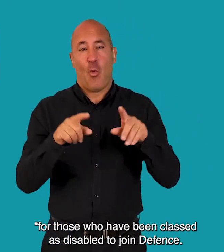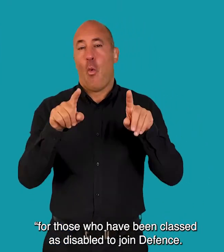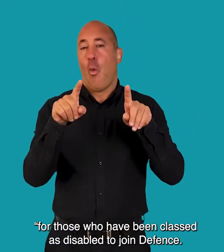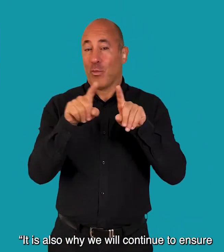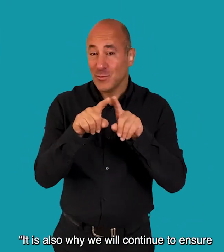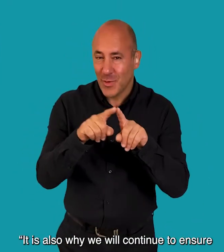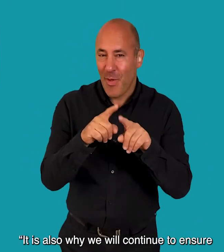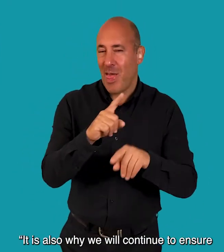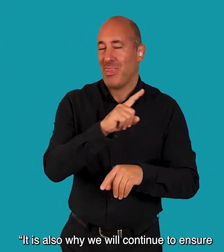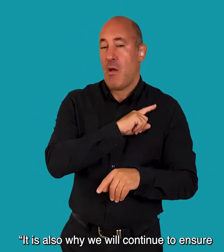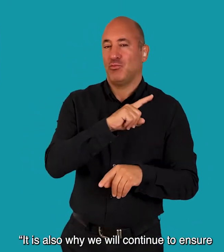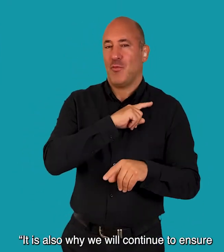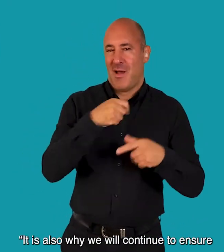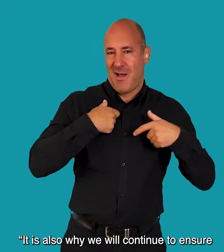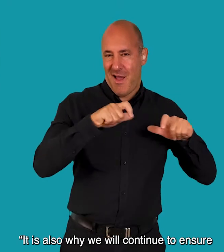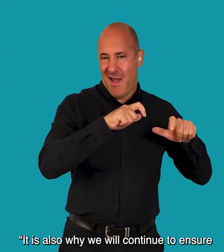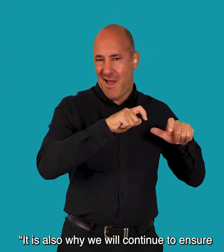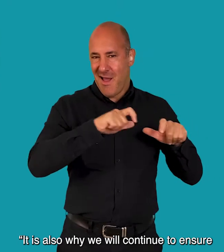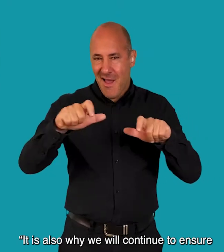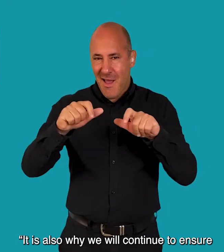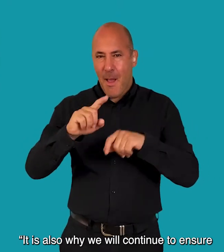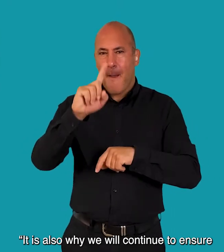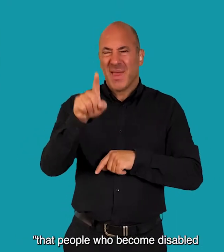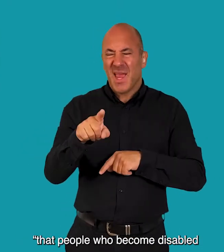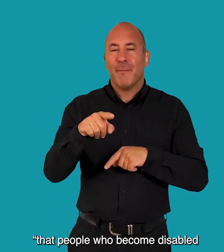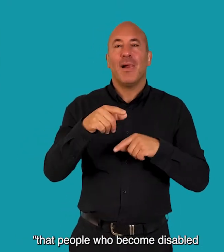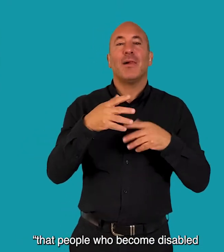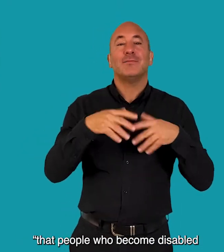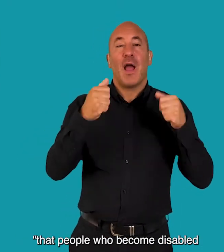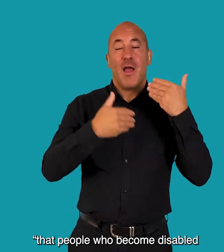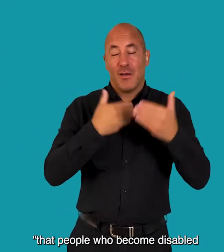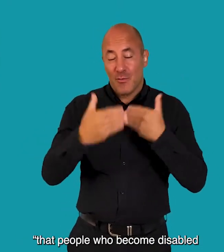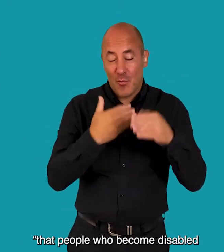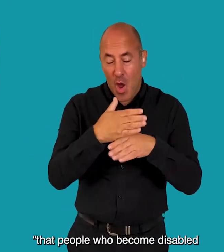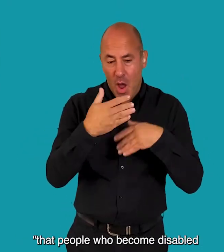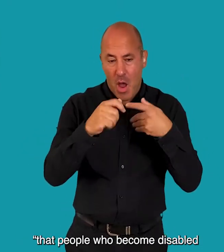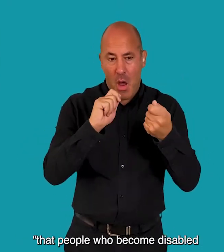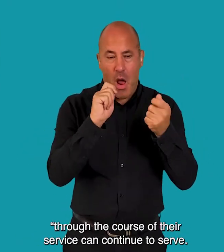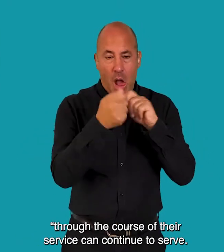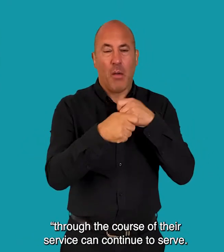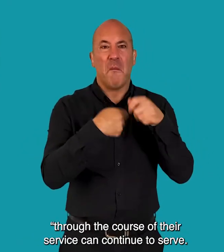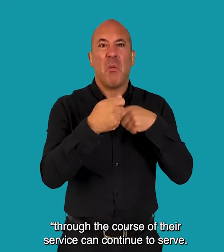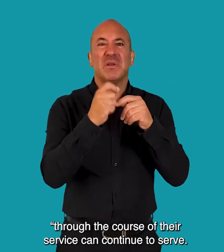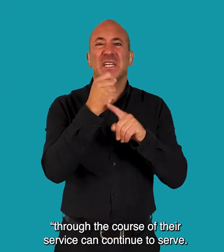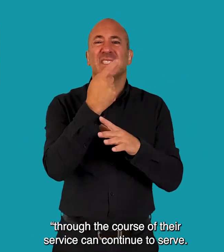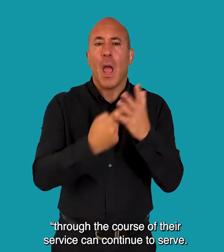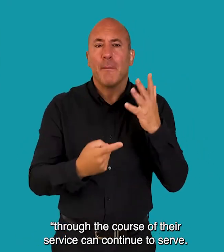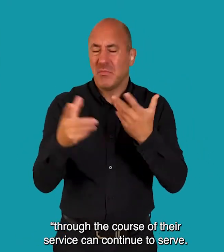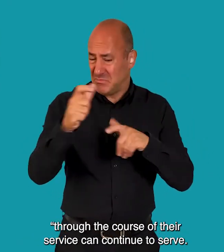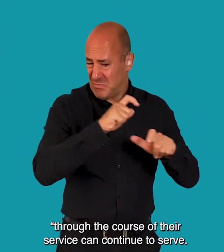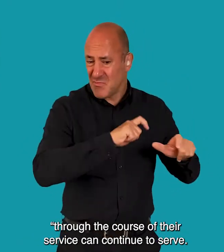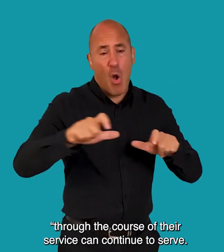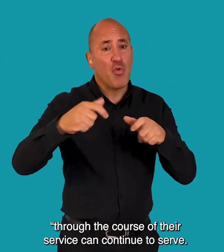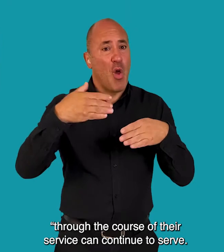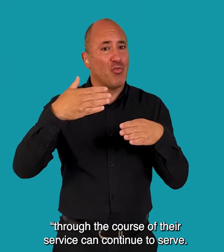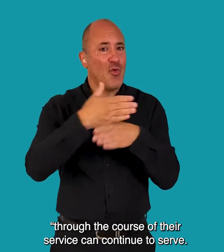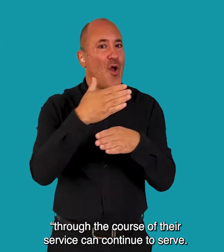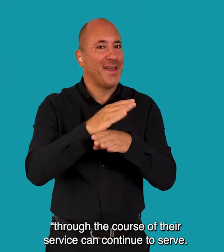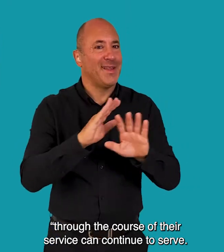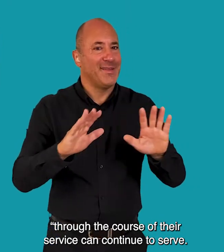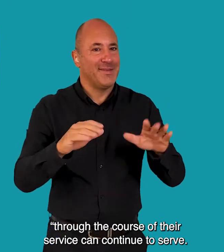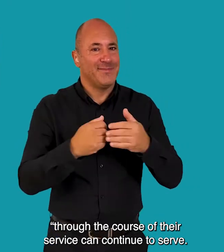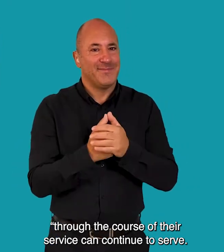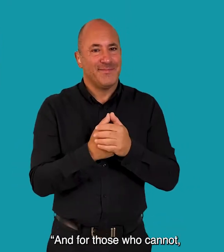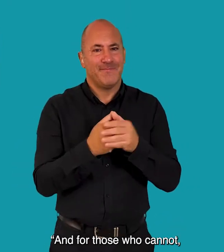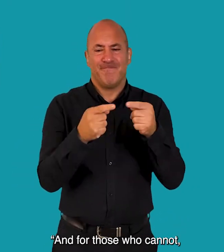It is also why we will continue to ensure that people who become disabled through the course of their service can continue to